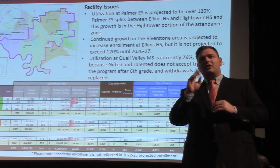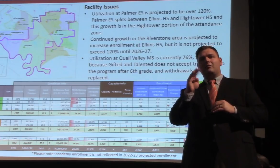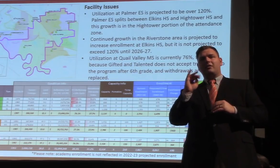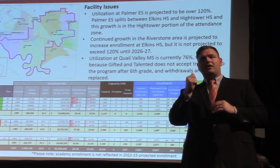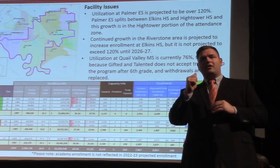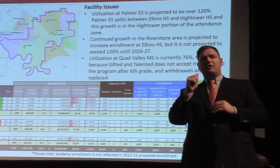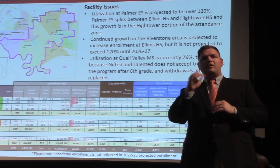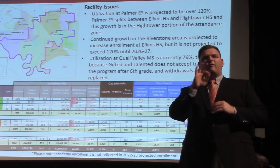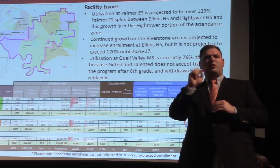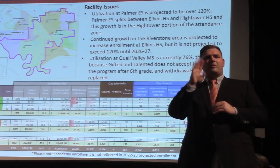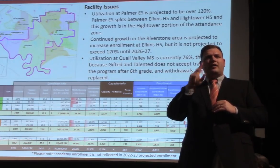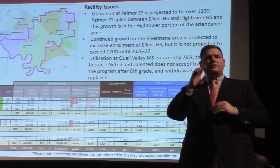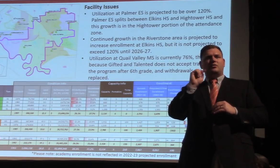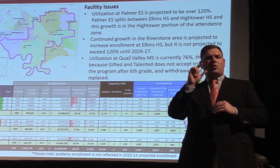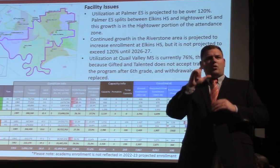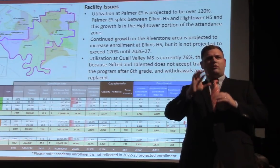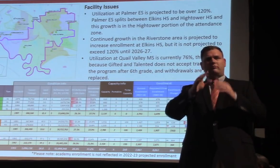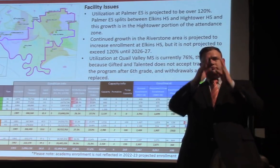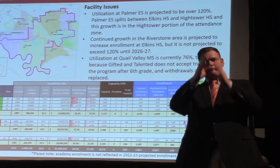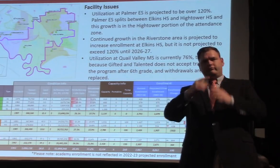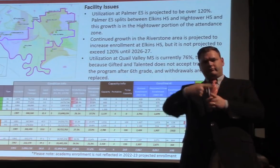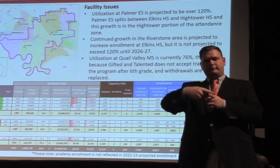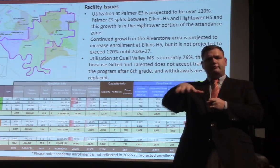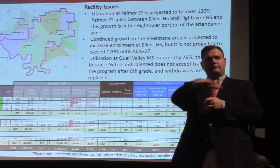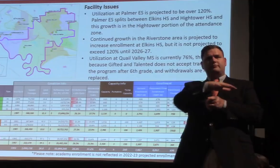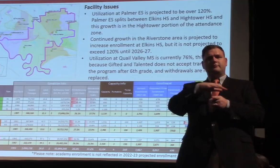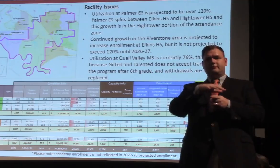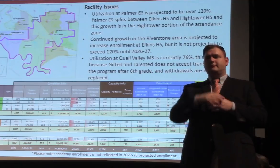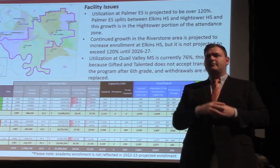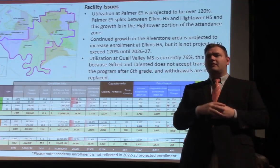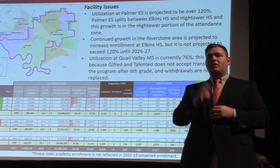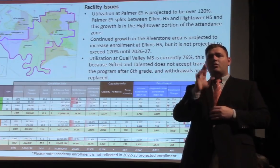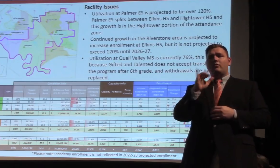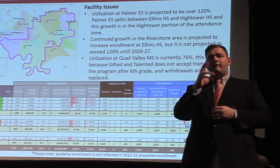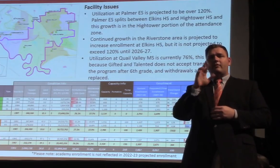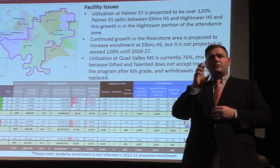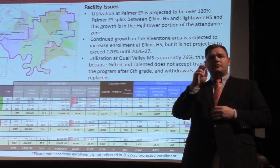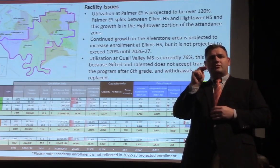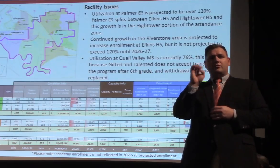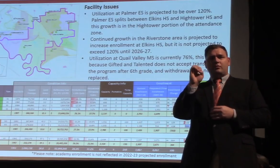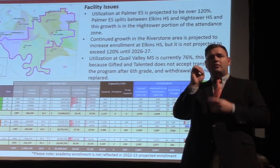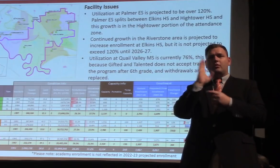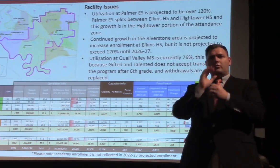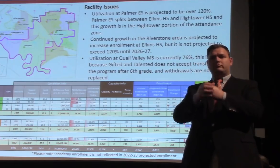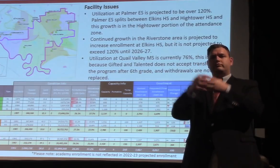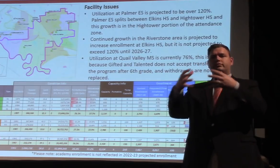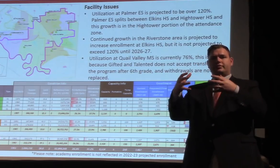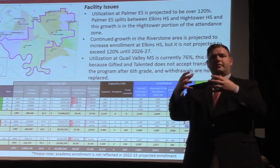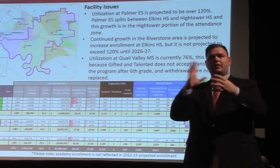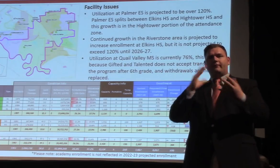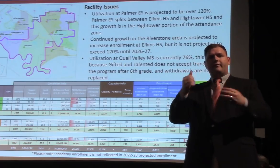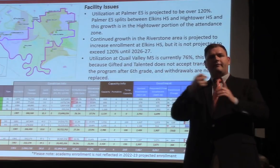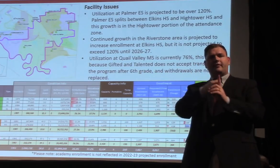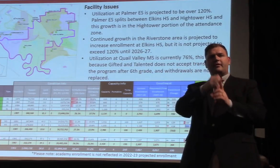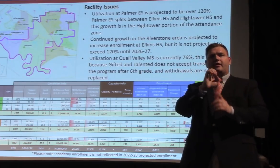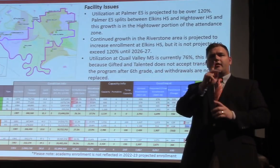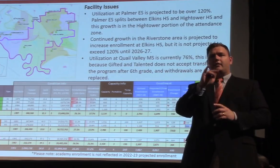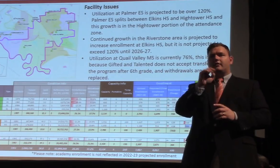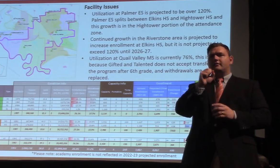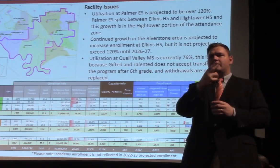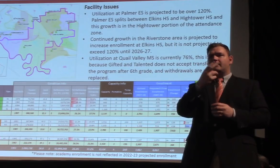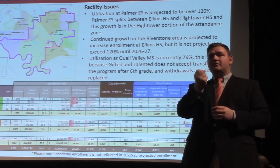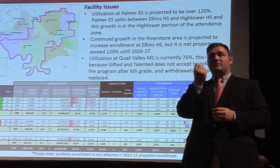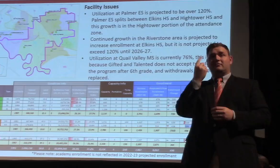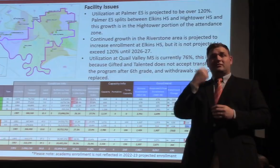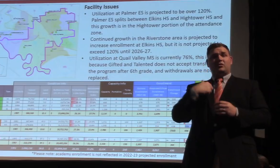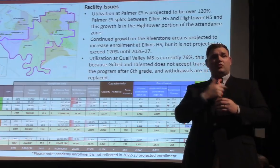corridor. We're seeing continued growth at Riverstone in the area that is projected to increase enrollment at Elkins High School. But we're not projected to hit that